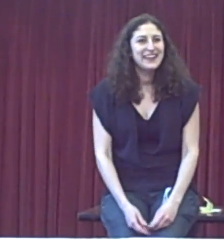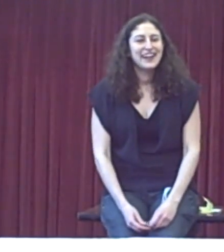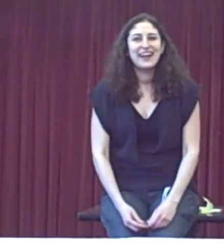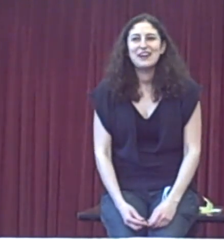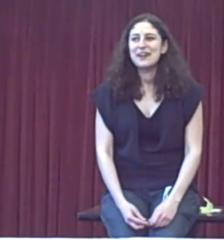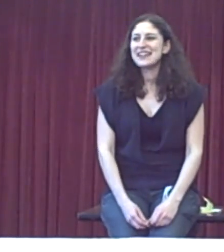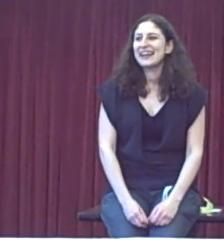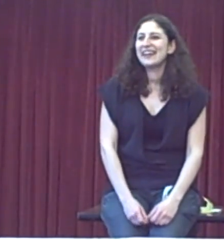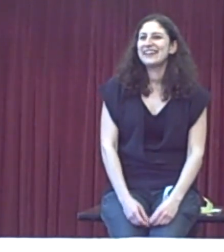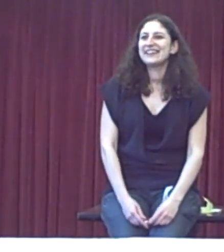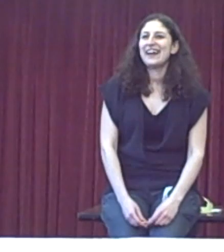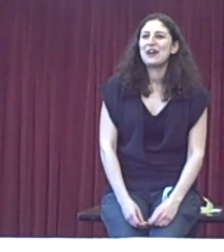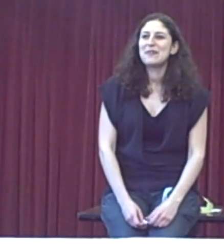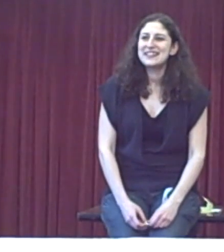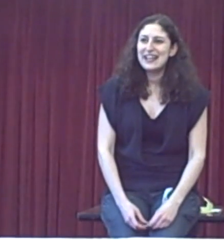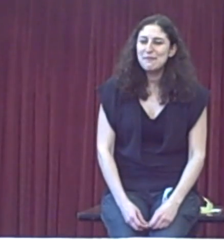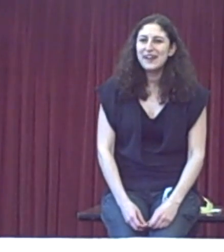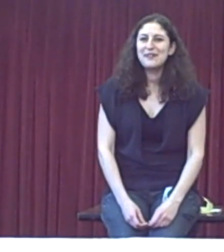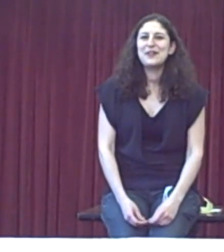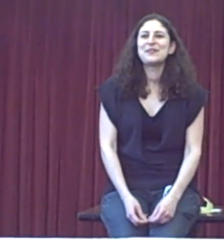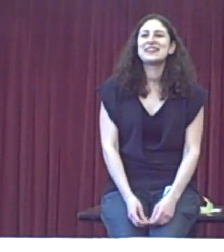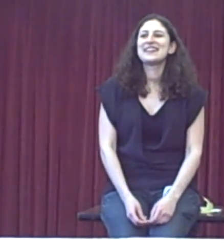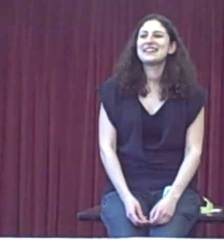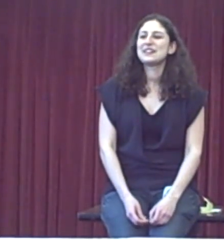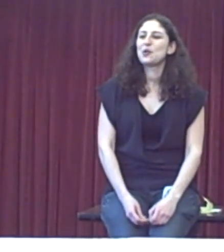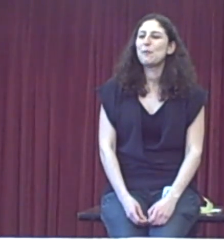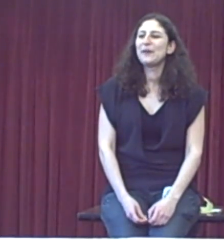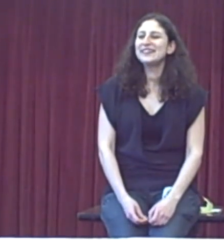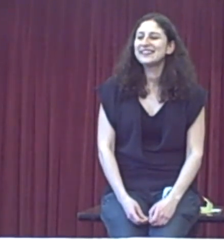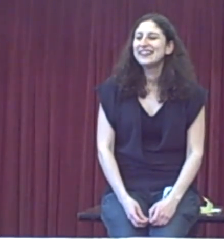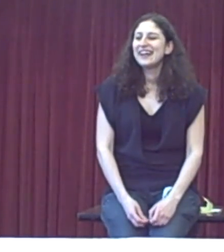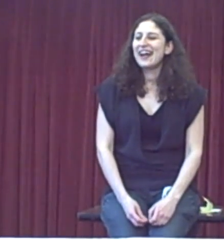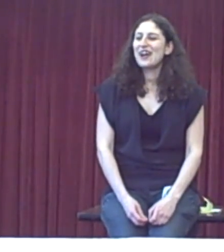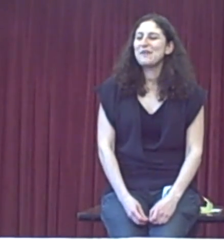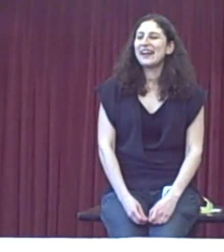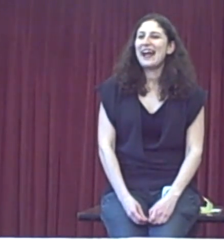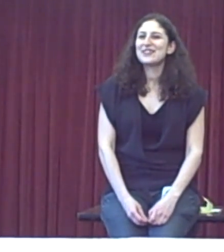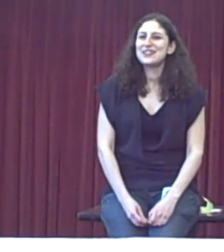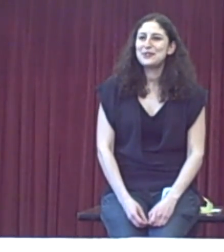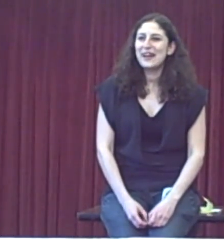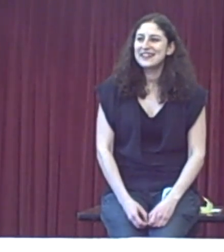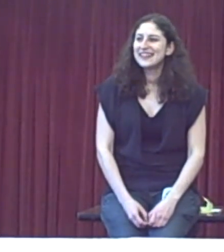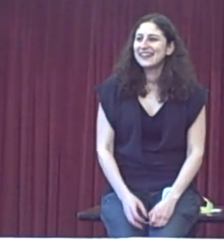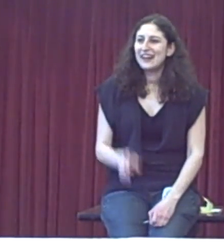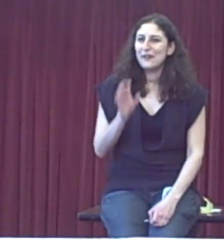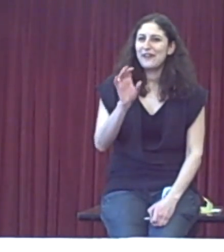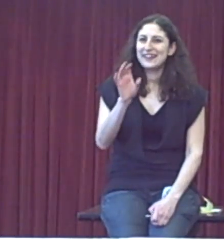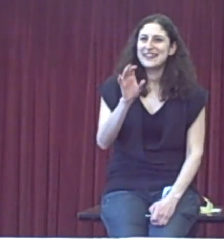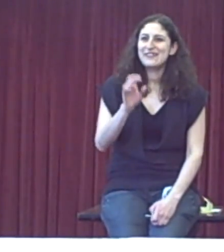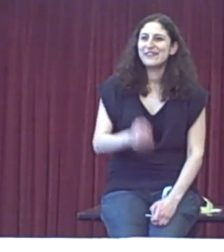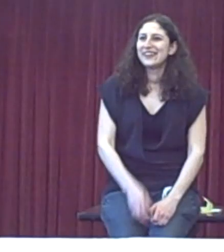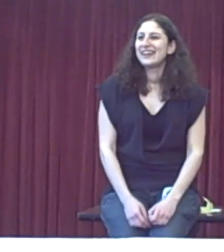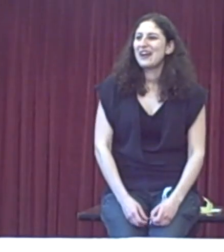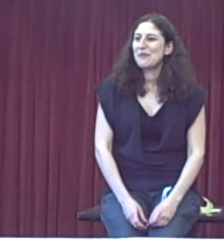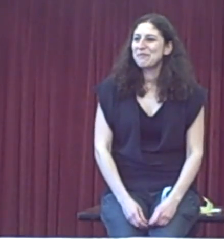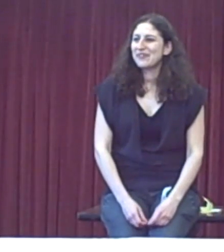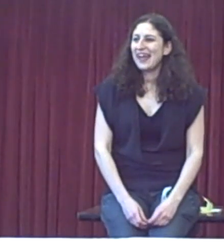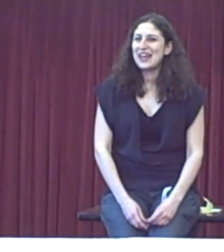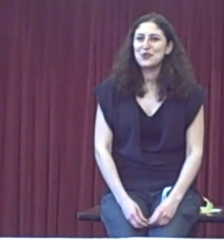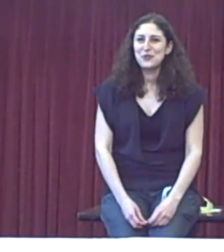attacking a team in order to score points and how to do that in an effective head-on